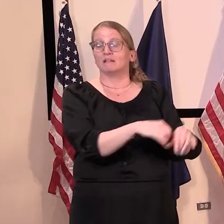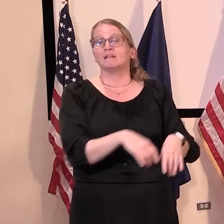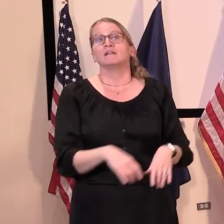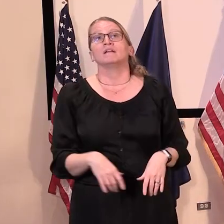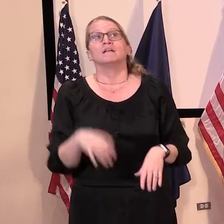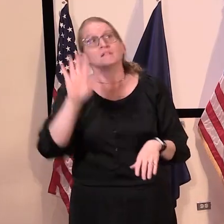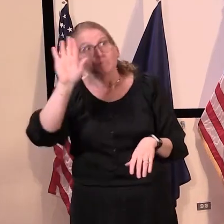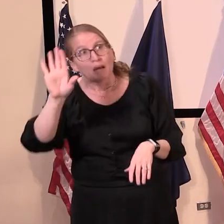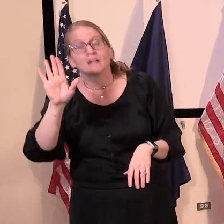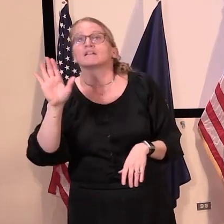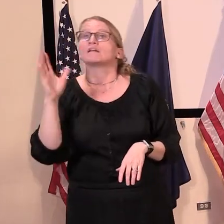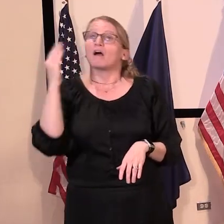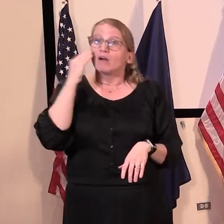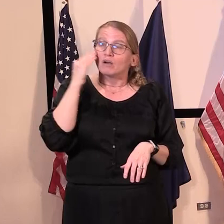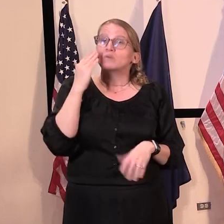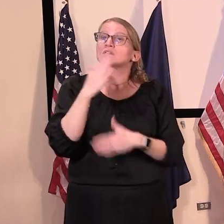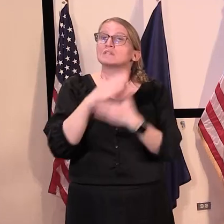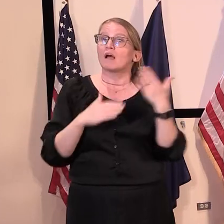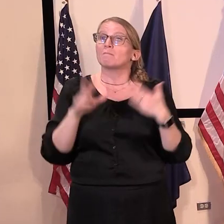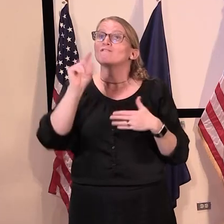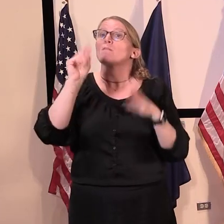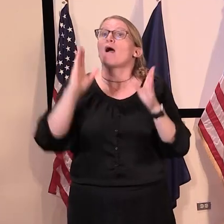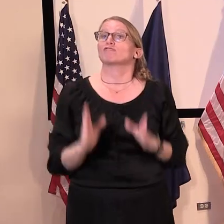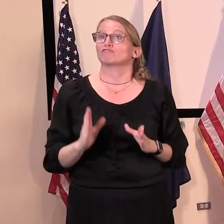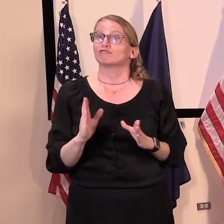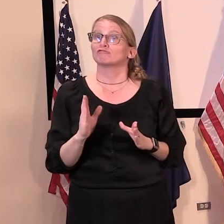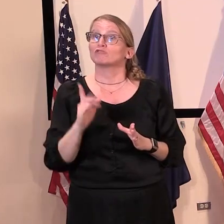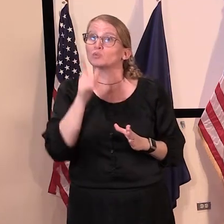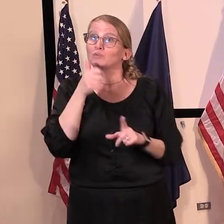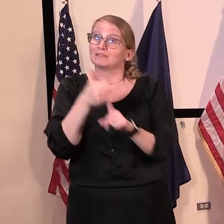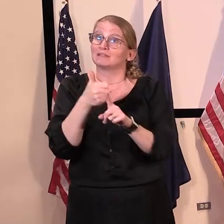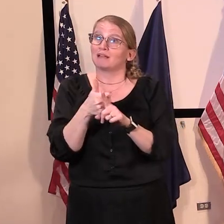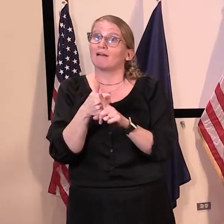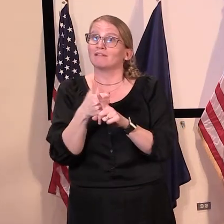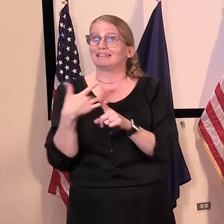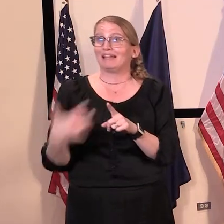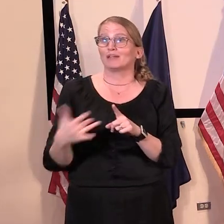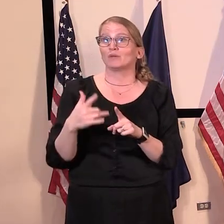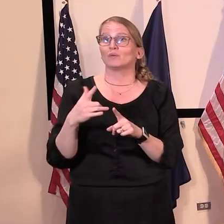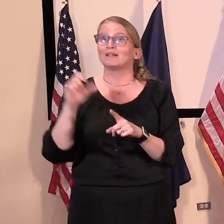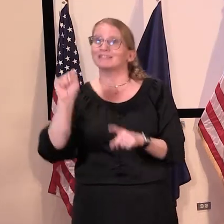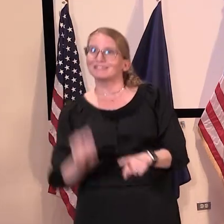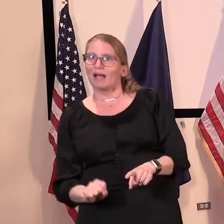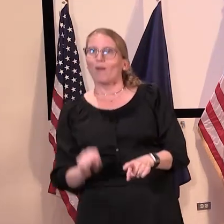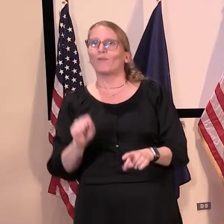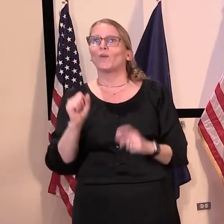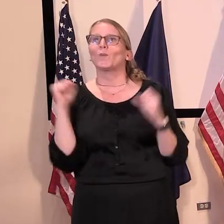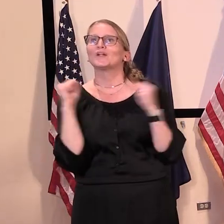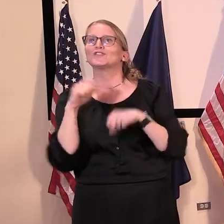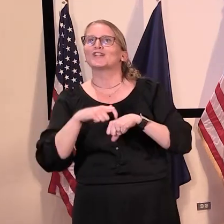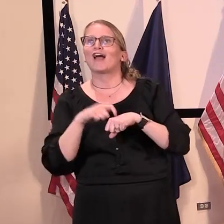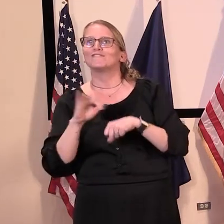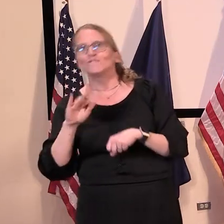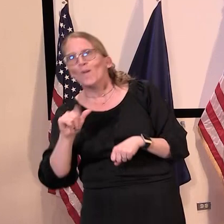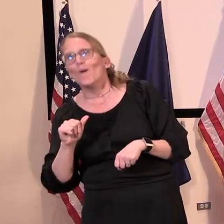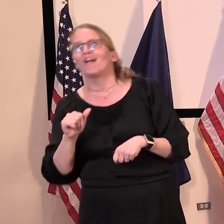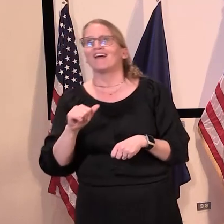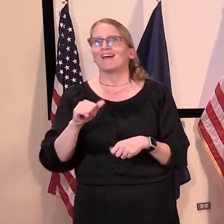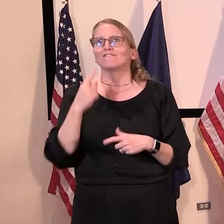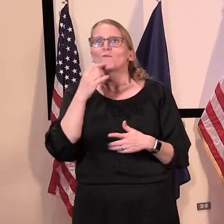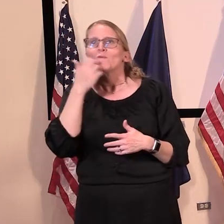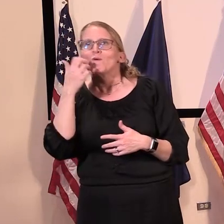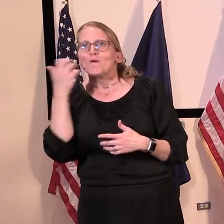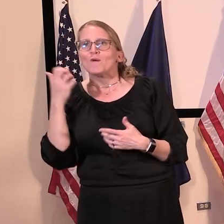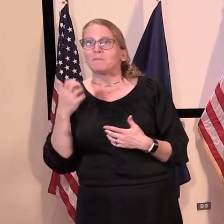in Florida or other places coming to that back to Vermont. Uh, we, um, we took this up and I actually tasks, uh, our